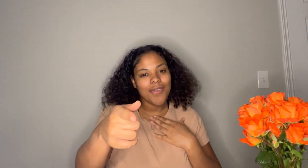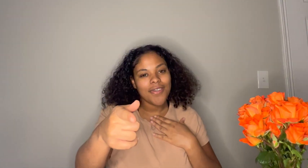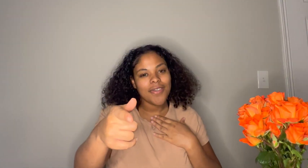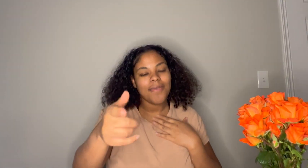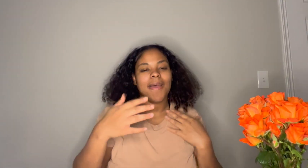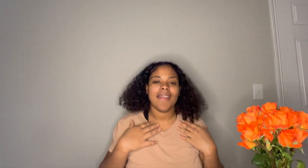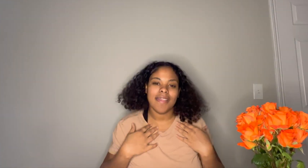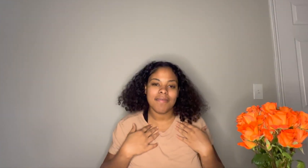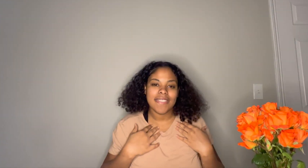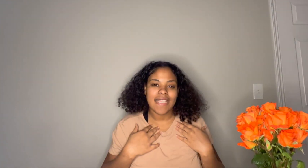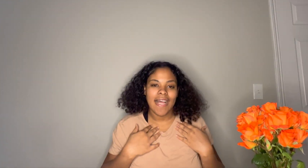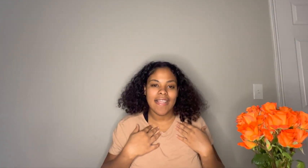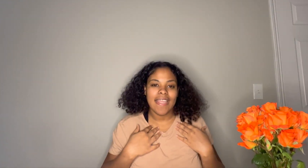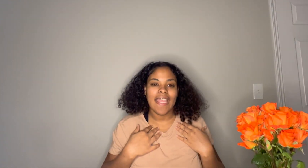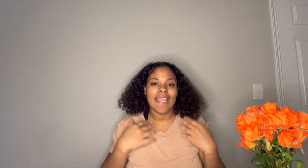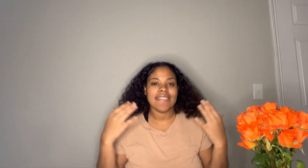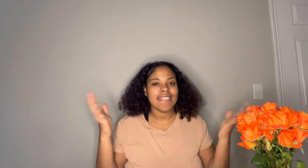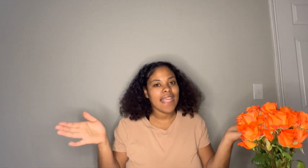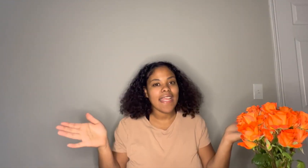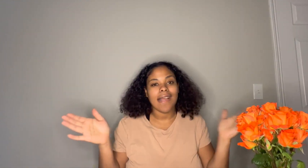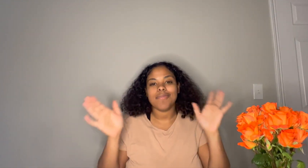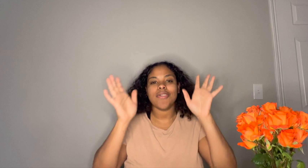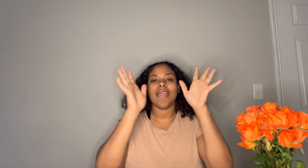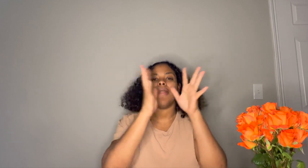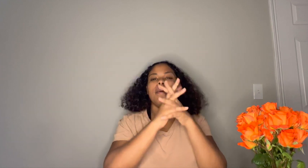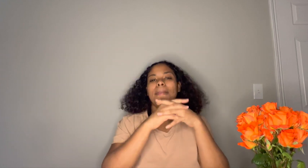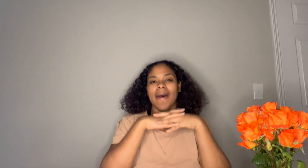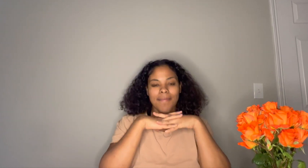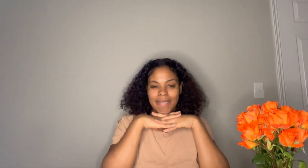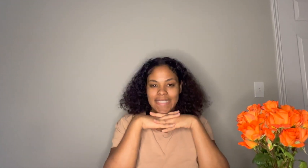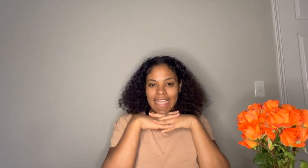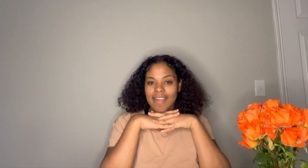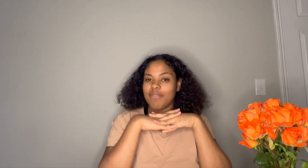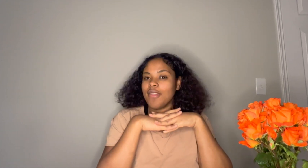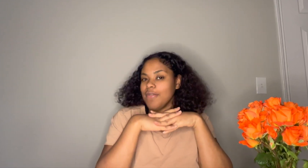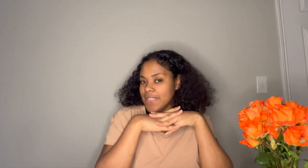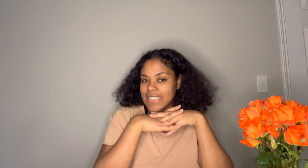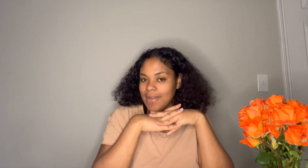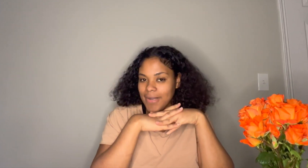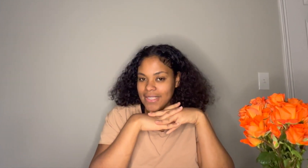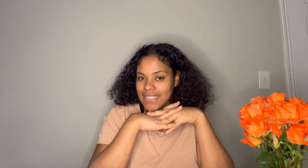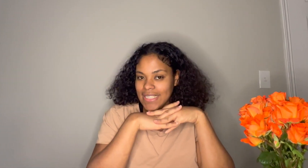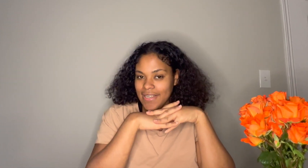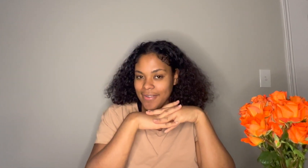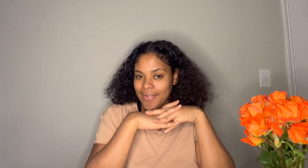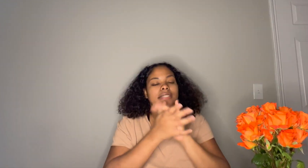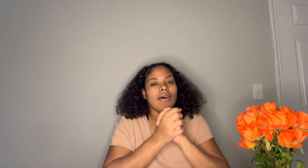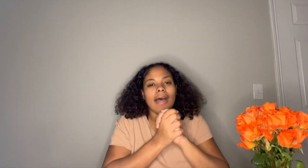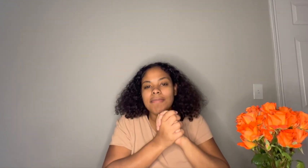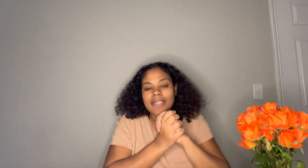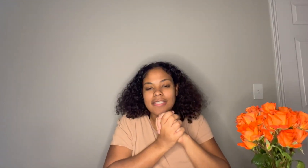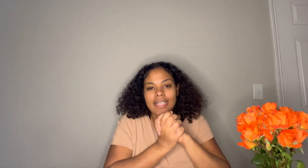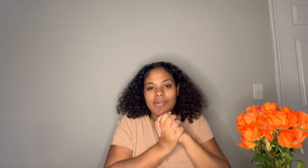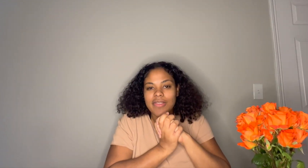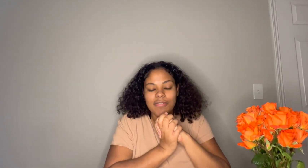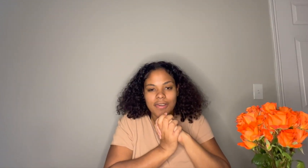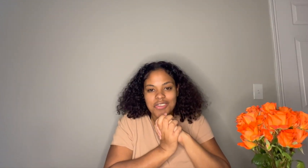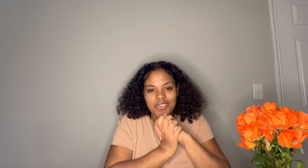you're new my name is Ali and today I'm doing an about me tag for the first time on this channel so I'm gonna start with the first few